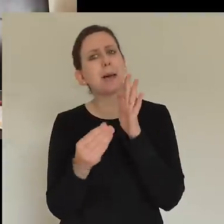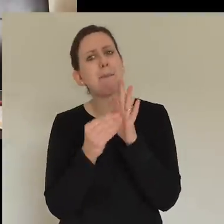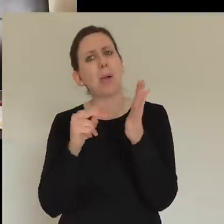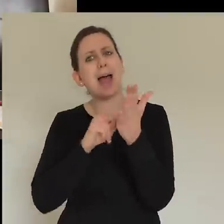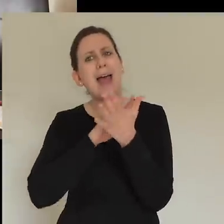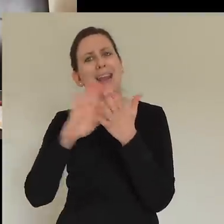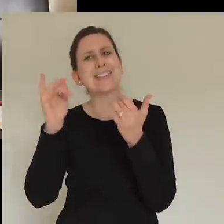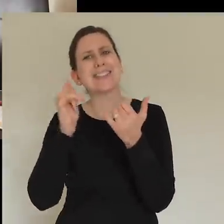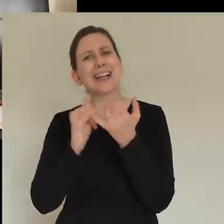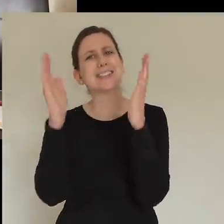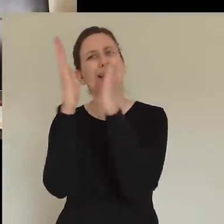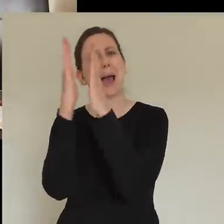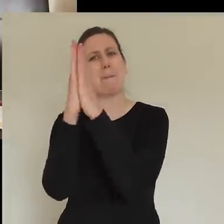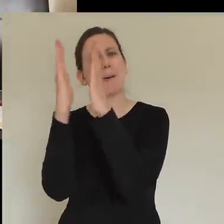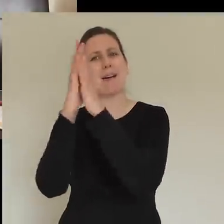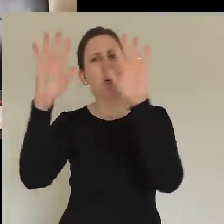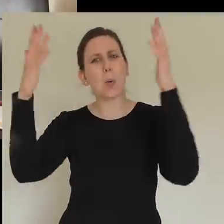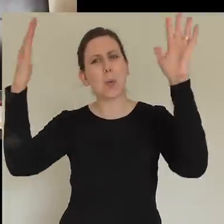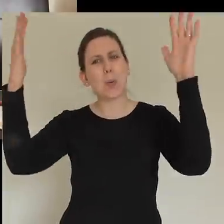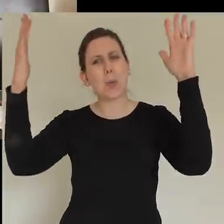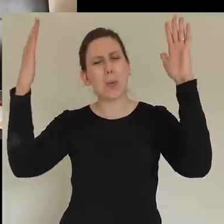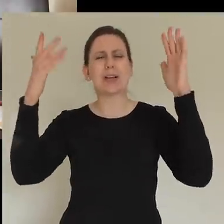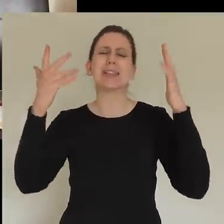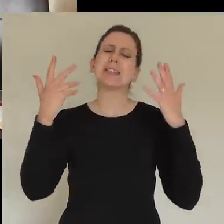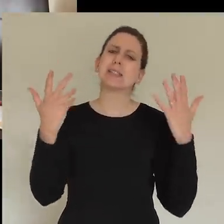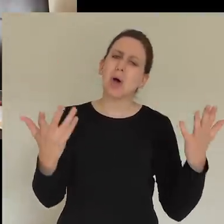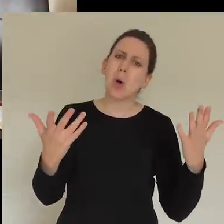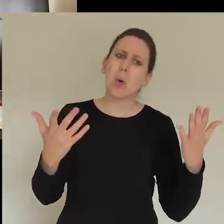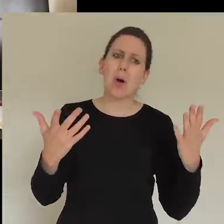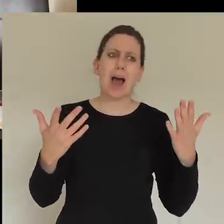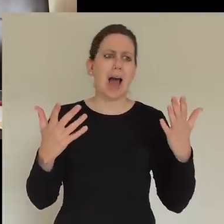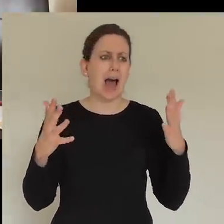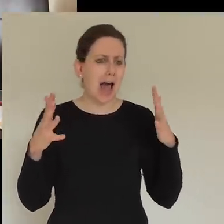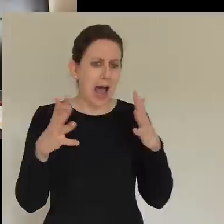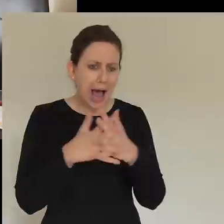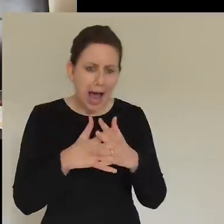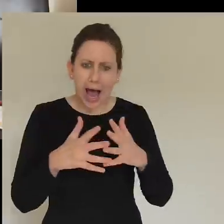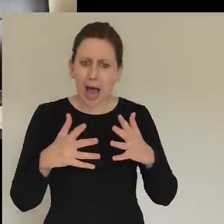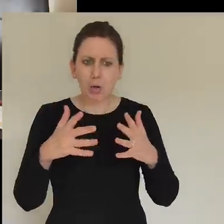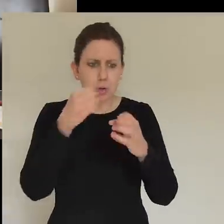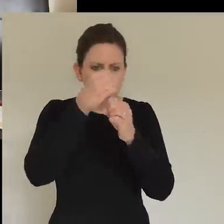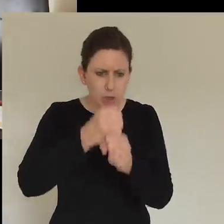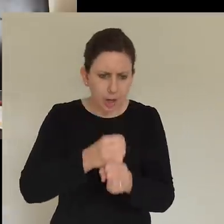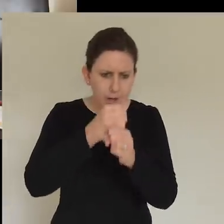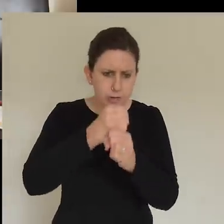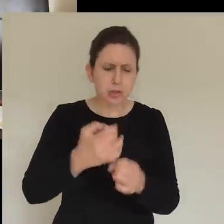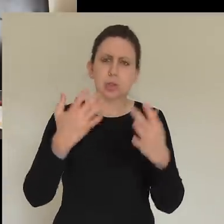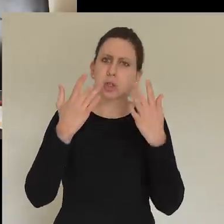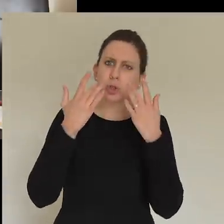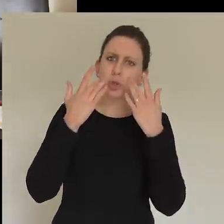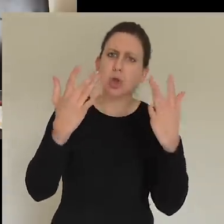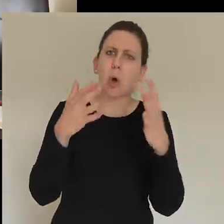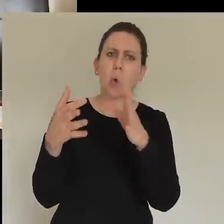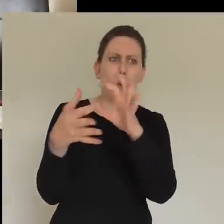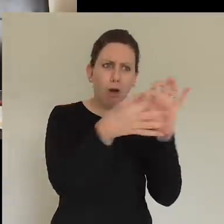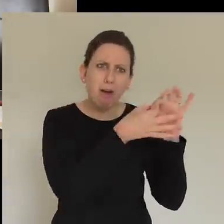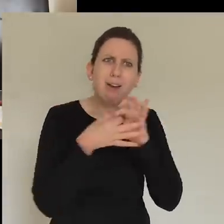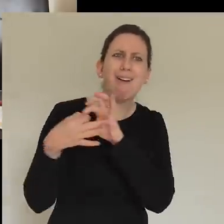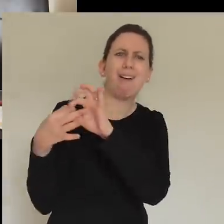ways as the church that we can demonstrate togetherness, that we can demonstrate the gospel to our neighbour, that we can unite as one